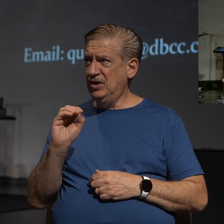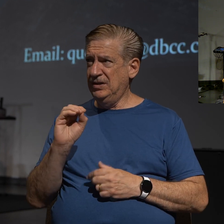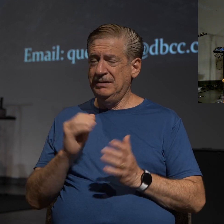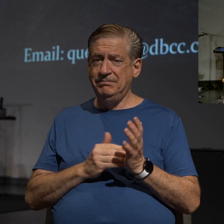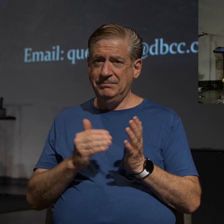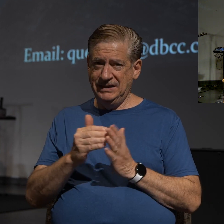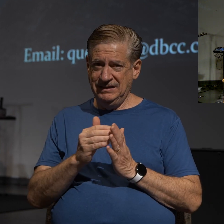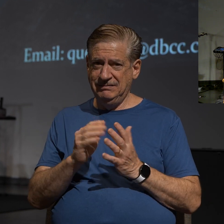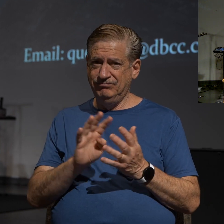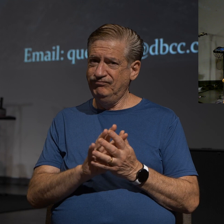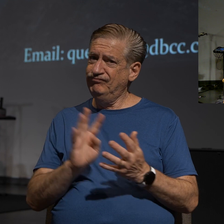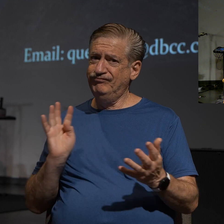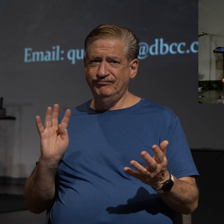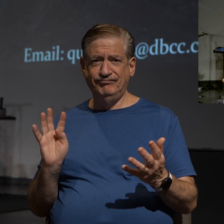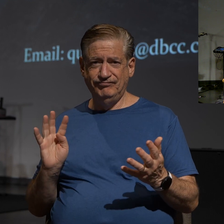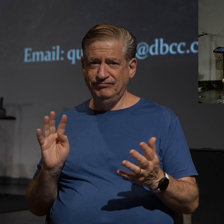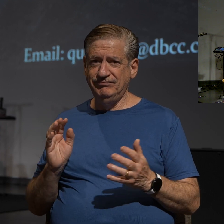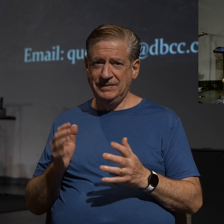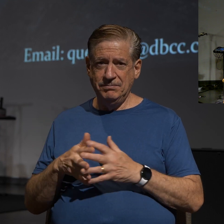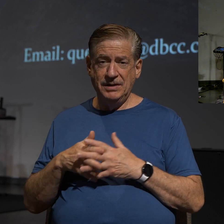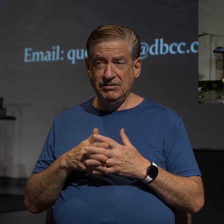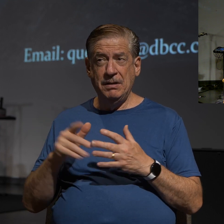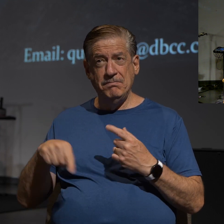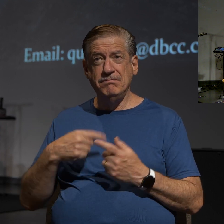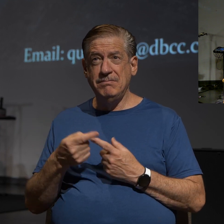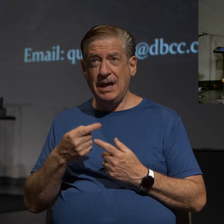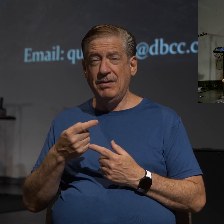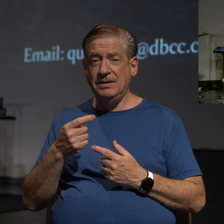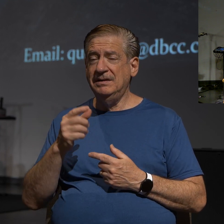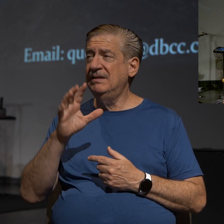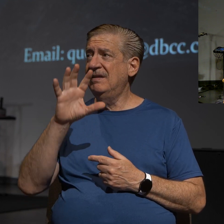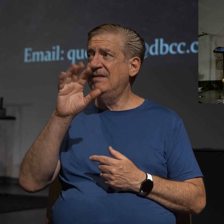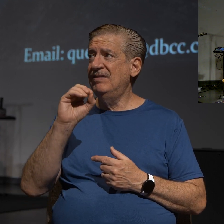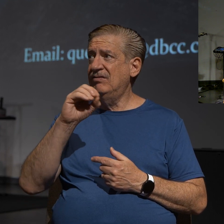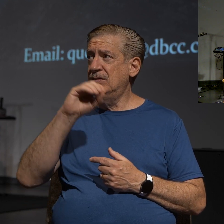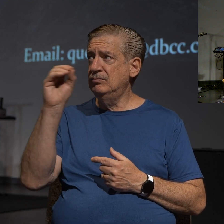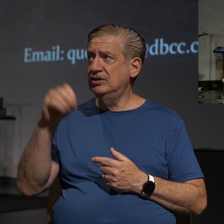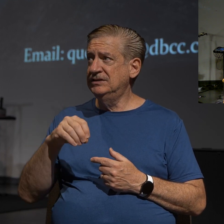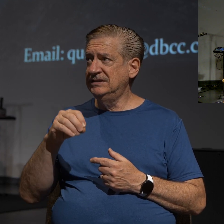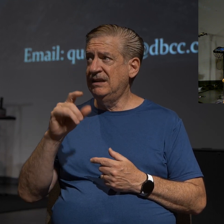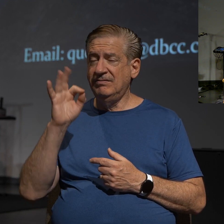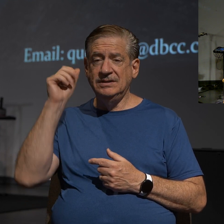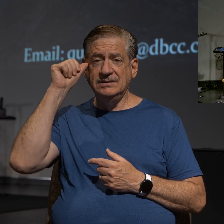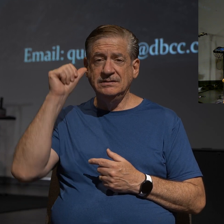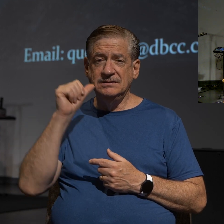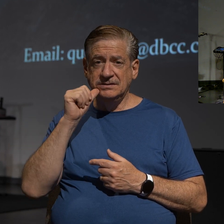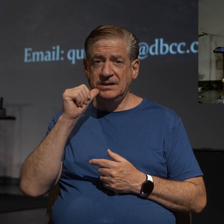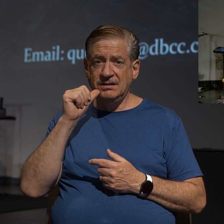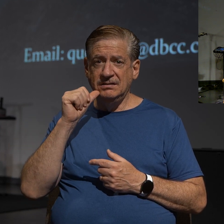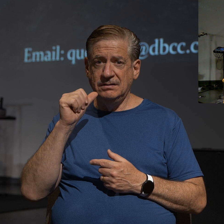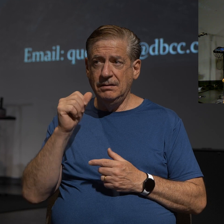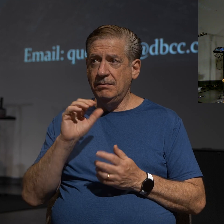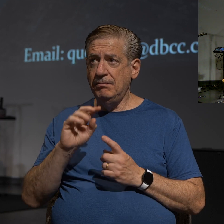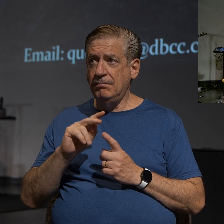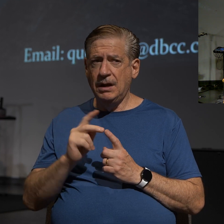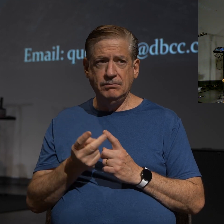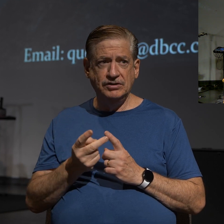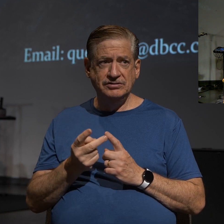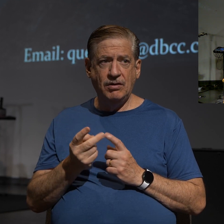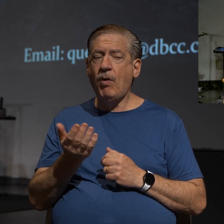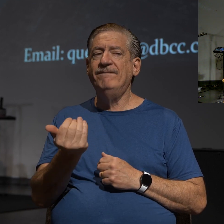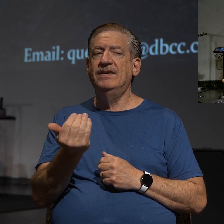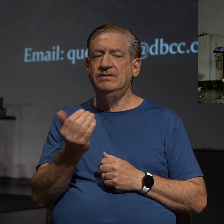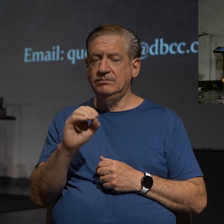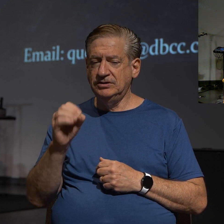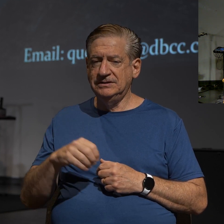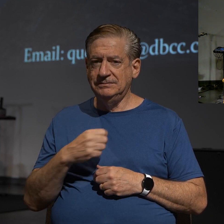To help put that in perspective for you a little bit, that's about 15% of the adult population would say, I'm not really